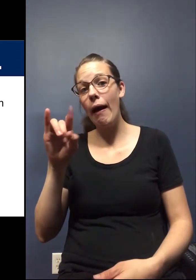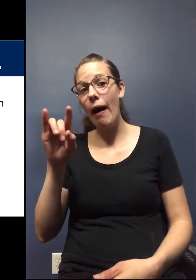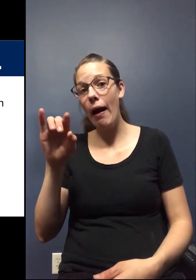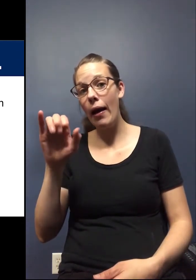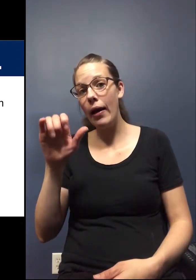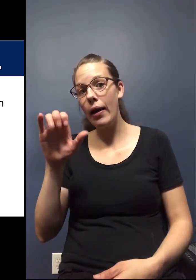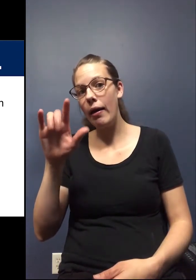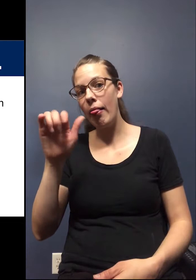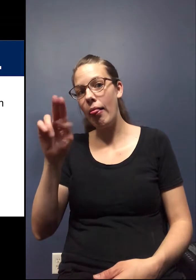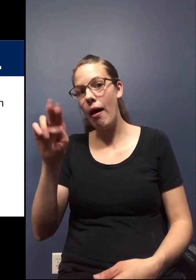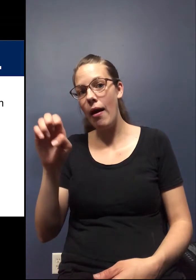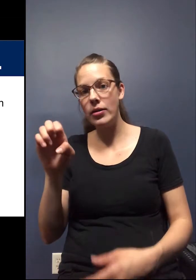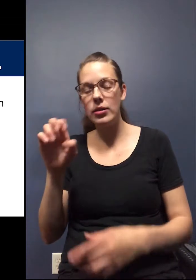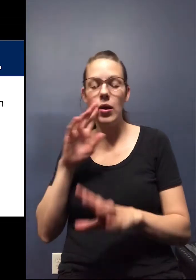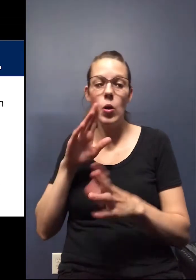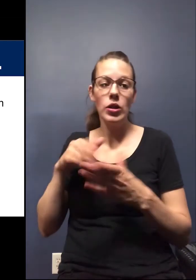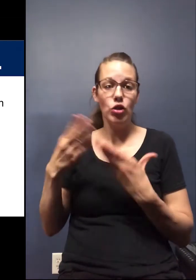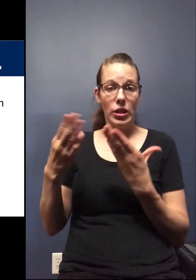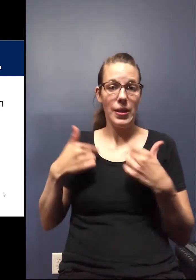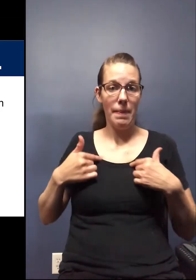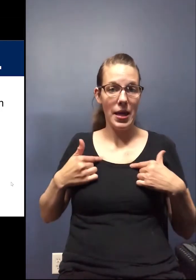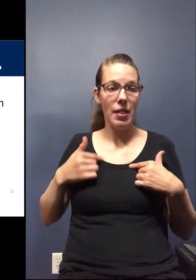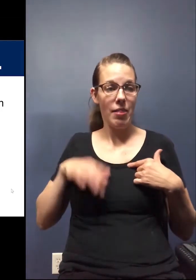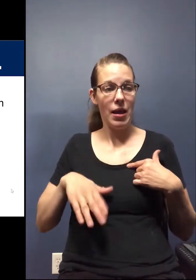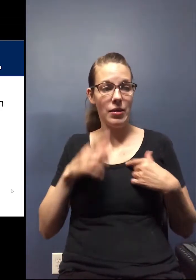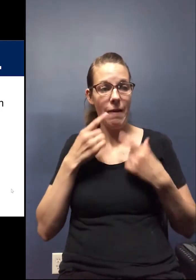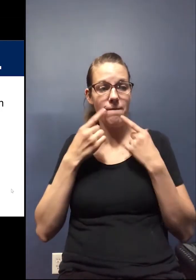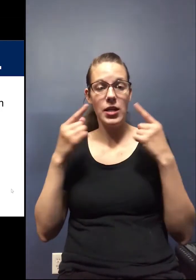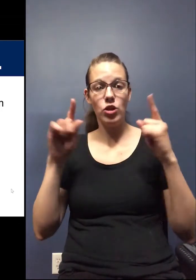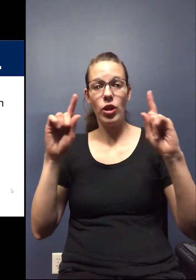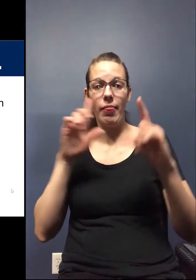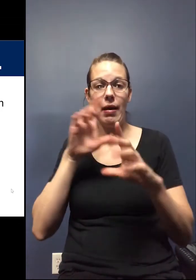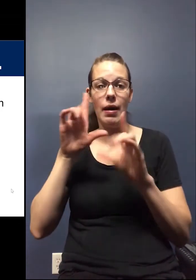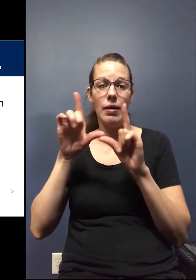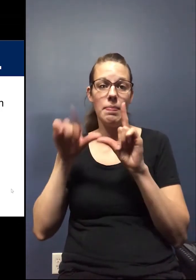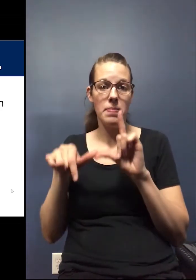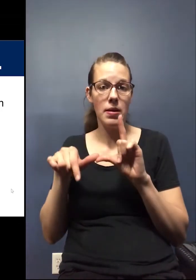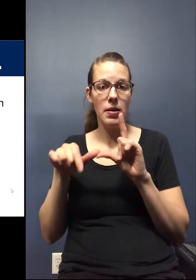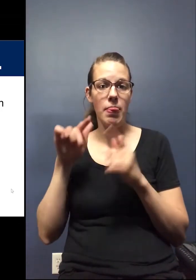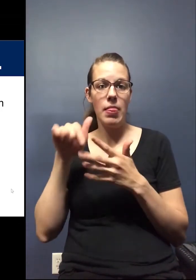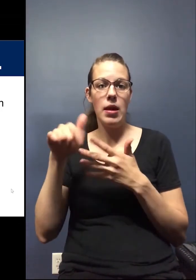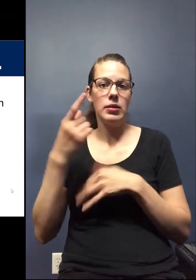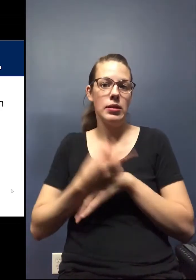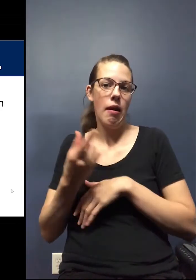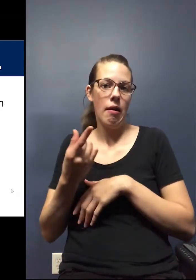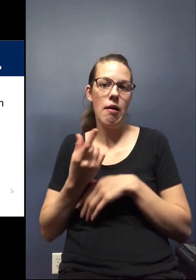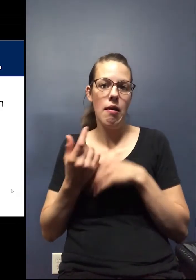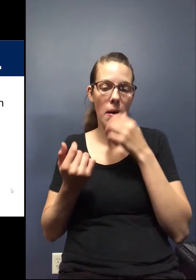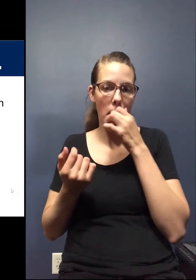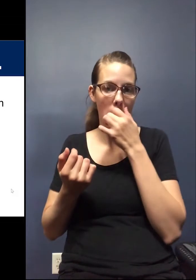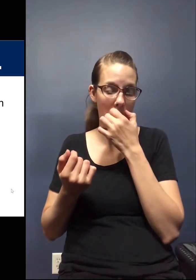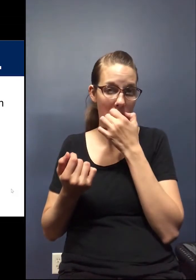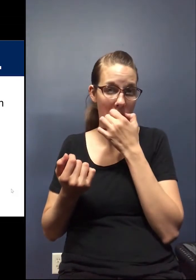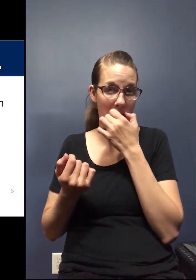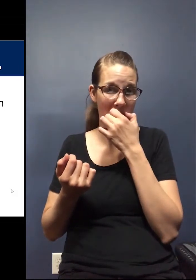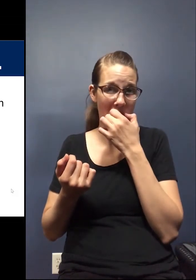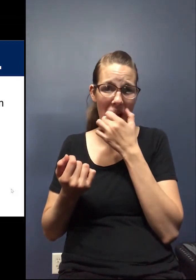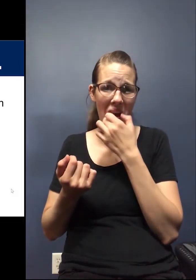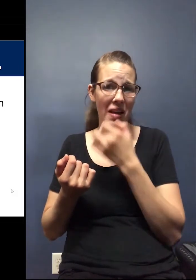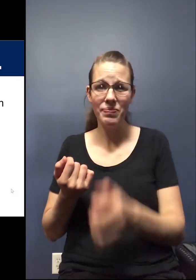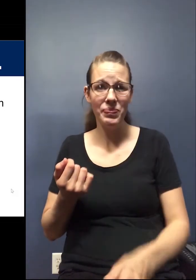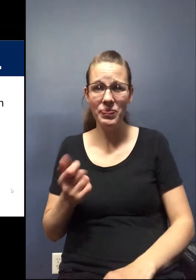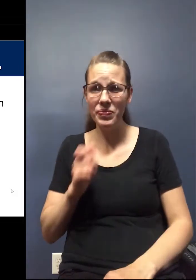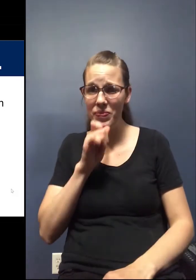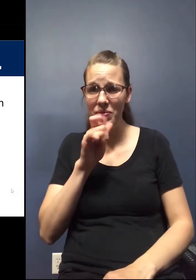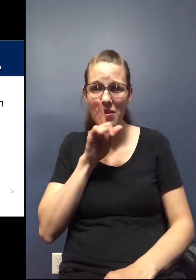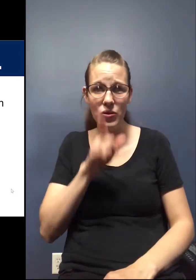Um, there was, it was suggested to me that this officially expired at this date. You there,